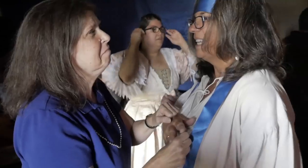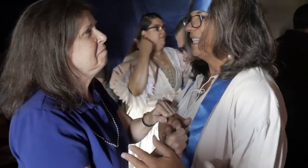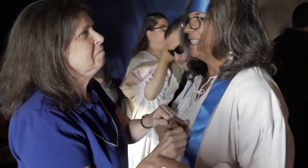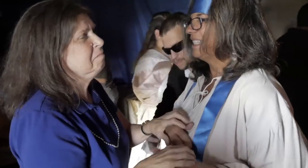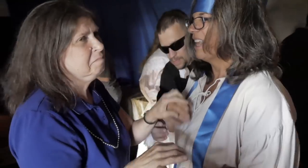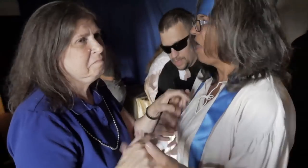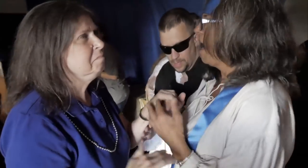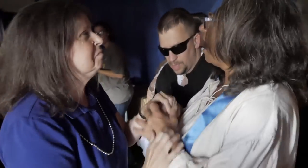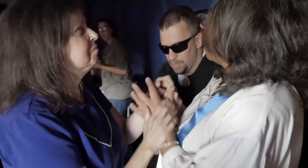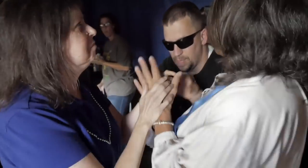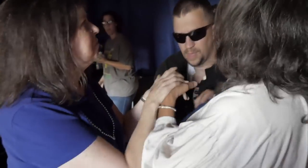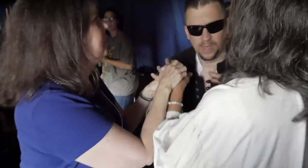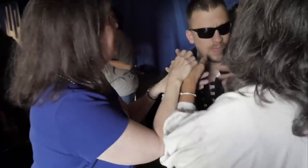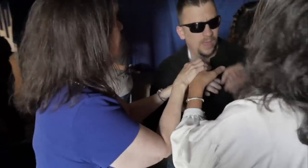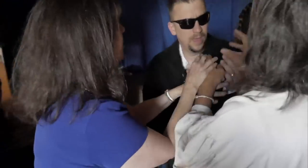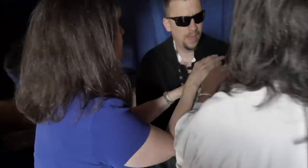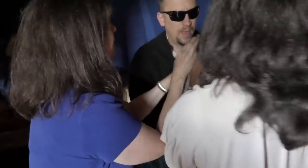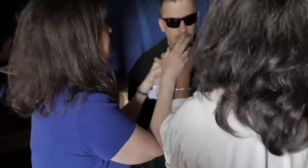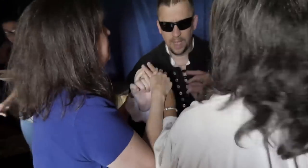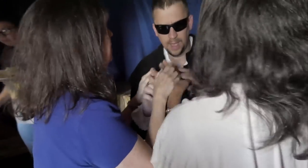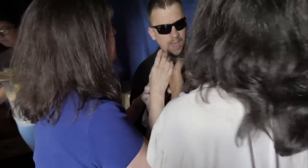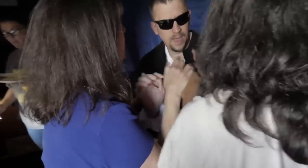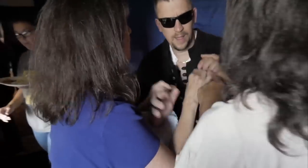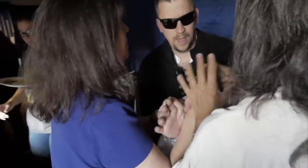Romeo then discovers who Juliette is.